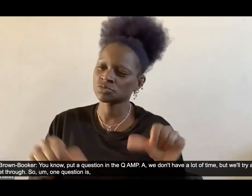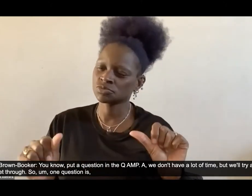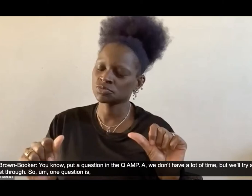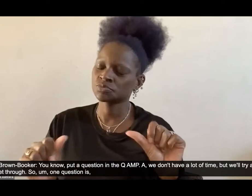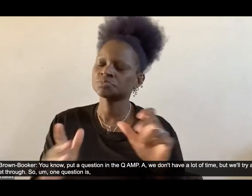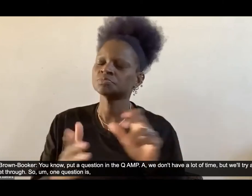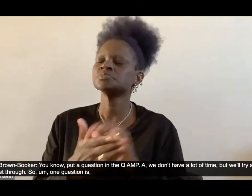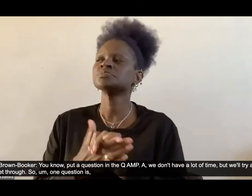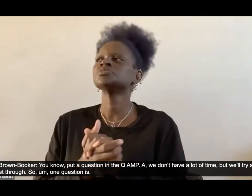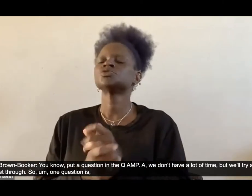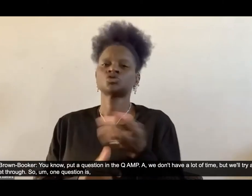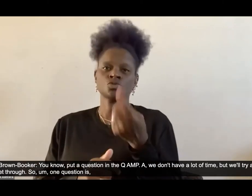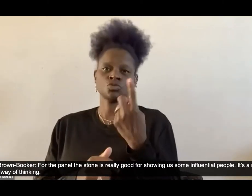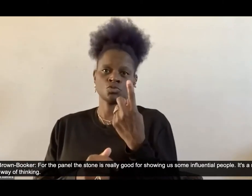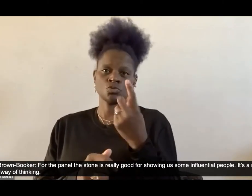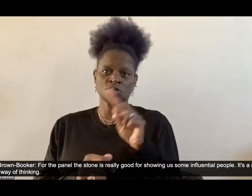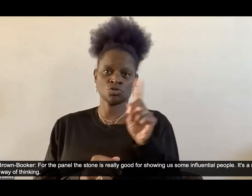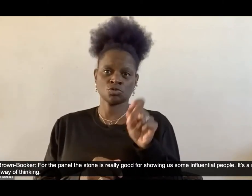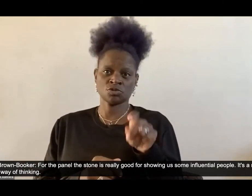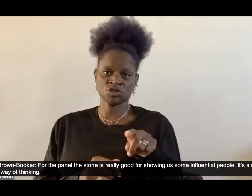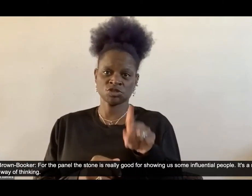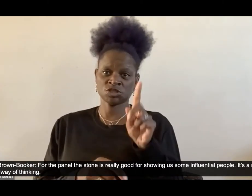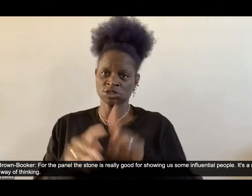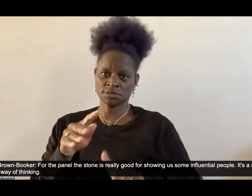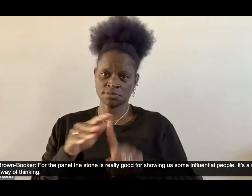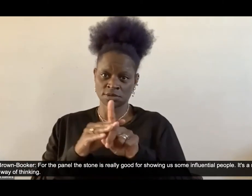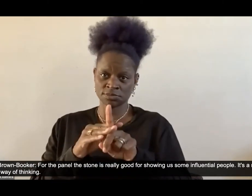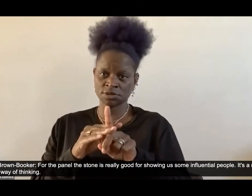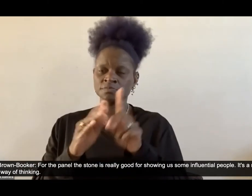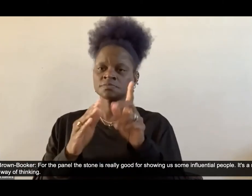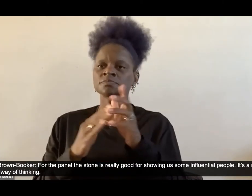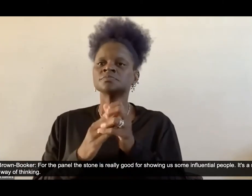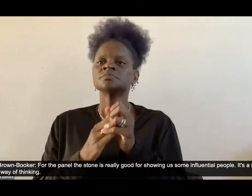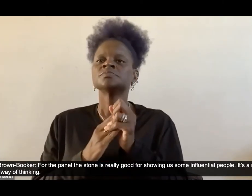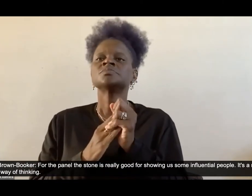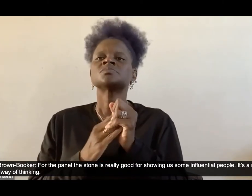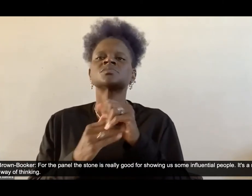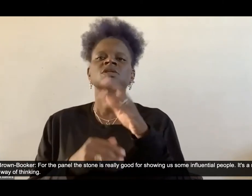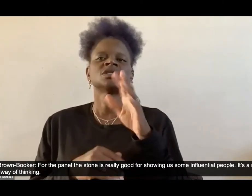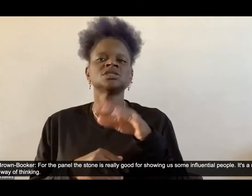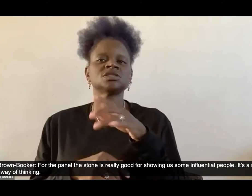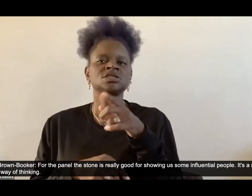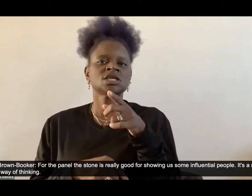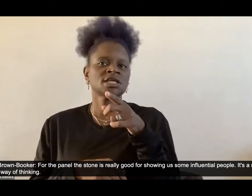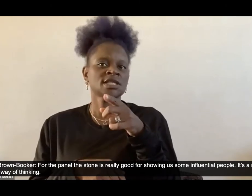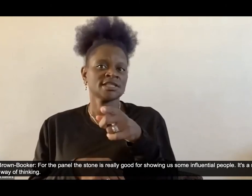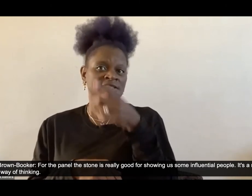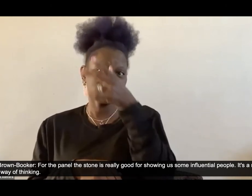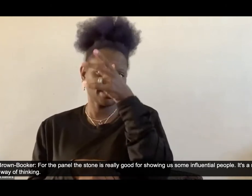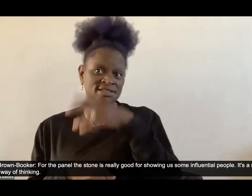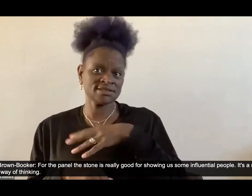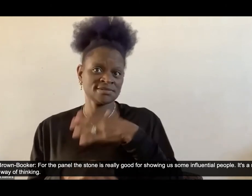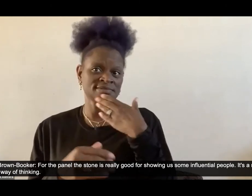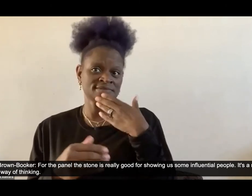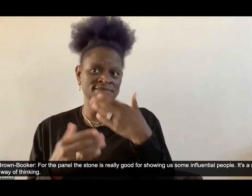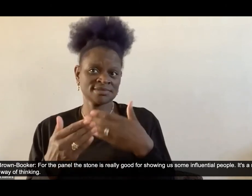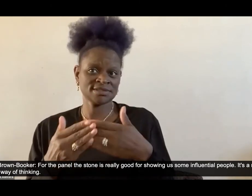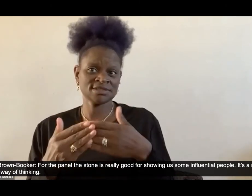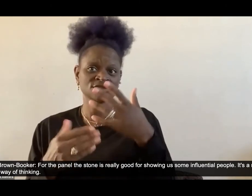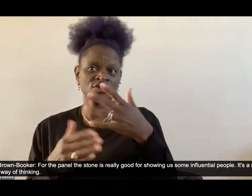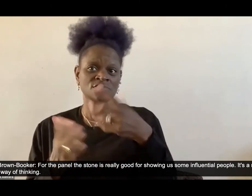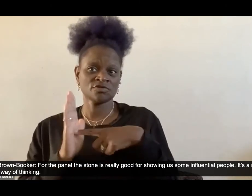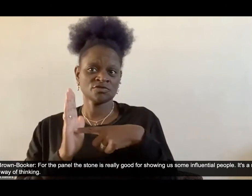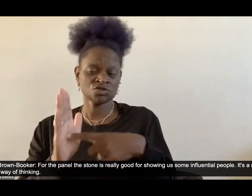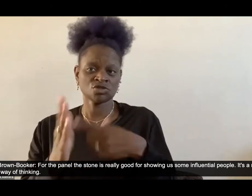is uh for the panel this film is really good for showing us some influential people with some really atrociously